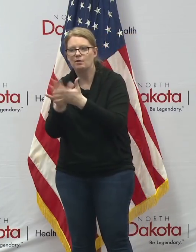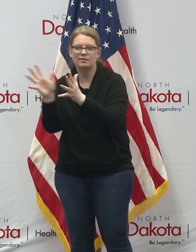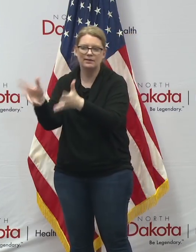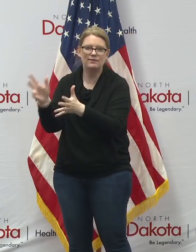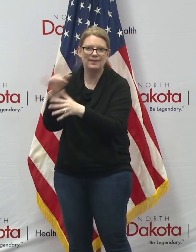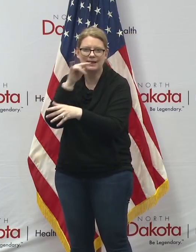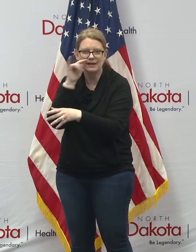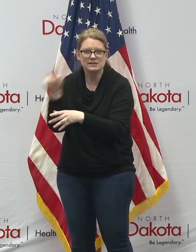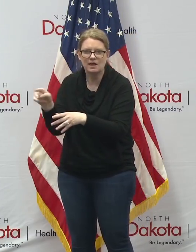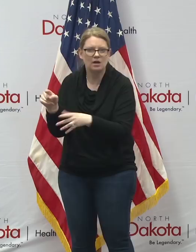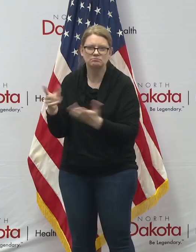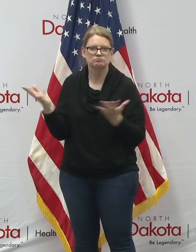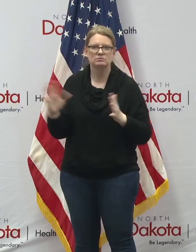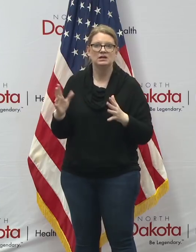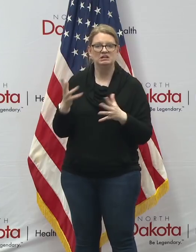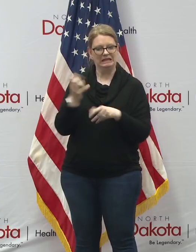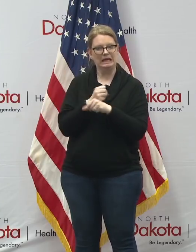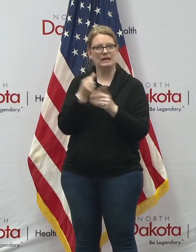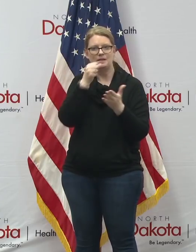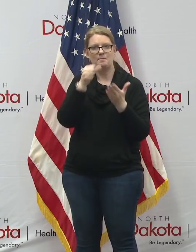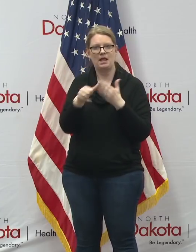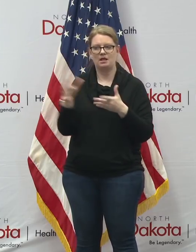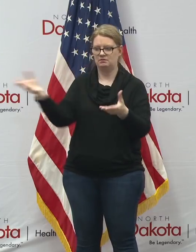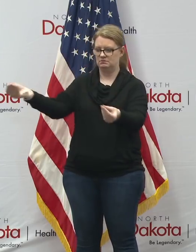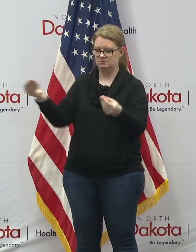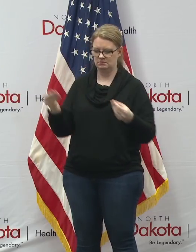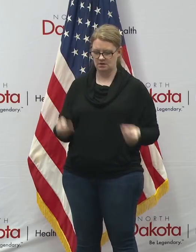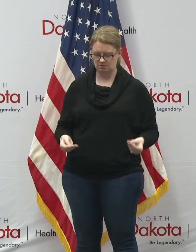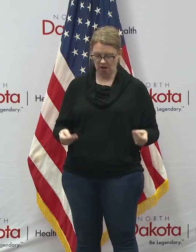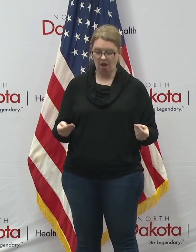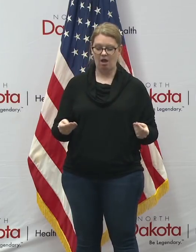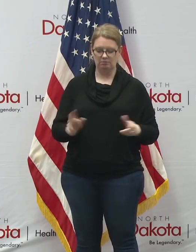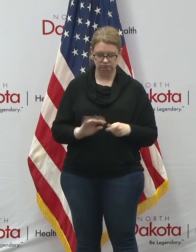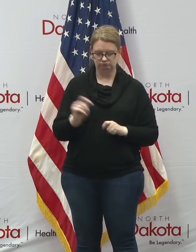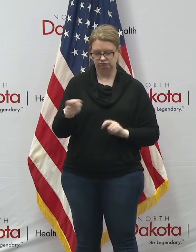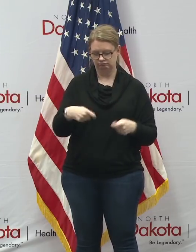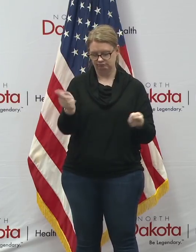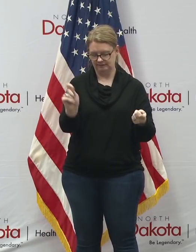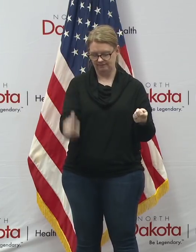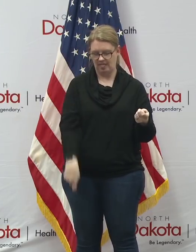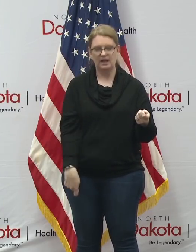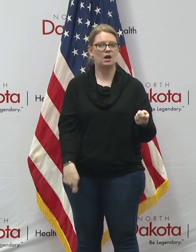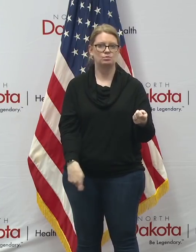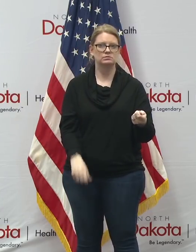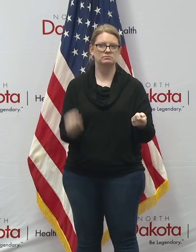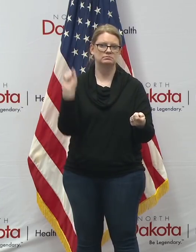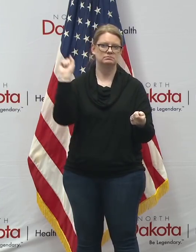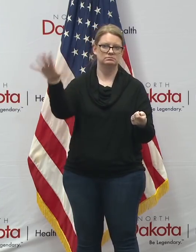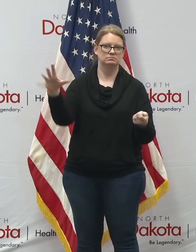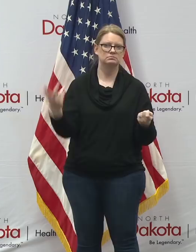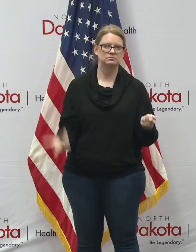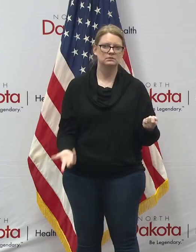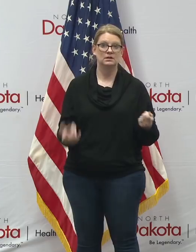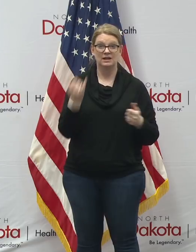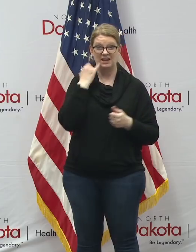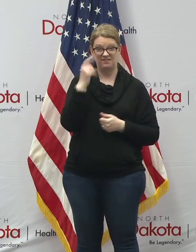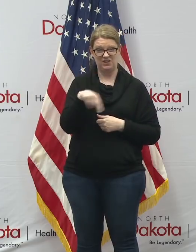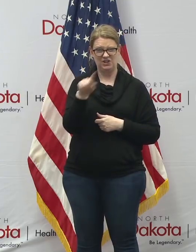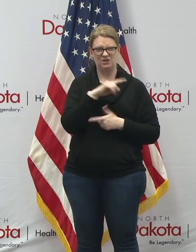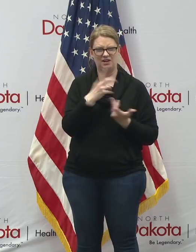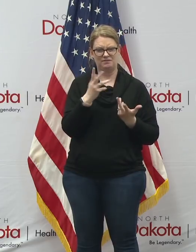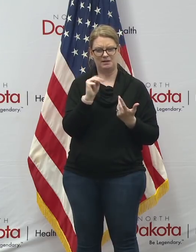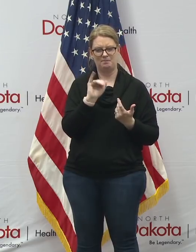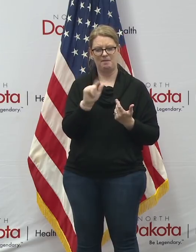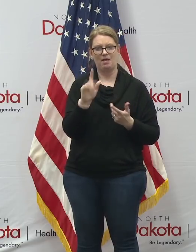i would encourage all those local political subdivisions to really get the word out particularly if they're going to mail-in ballots for the first time it's really